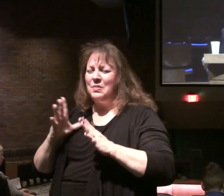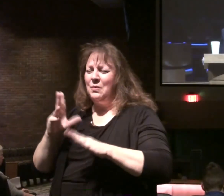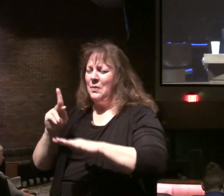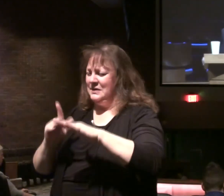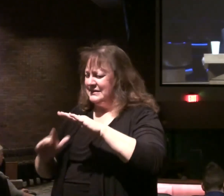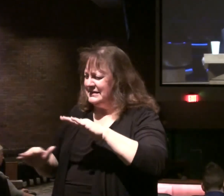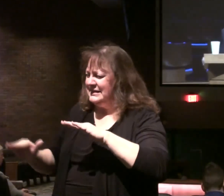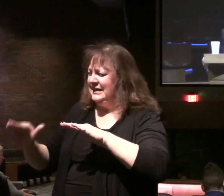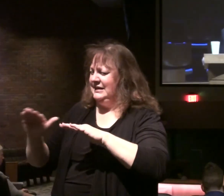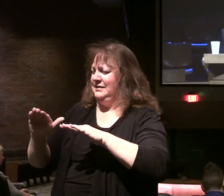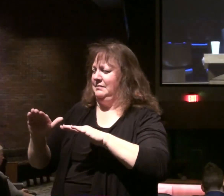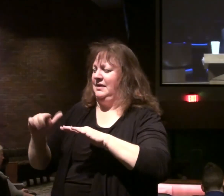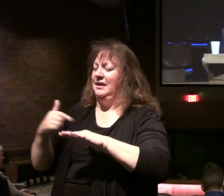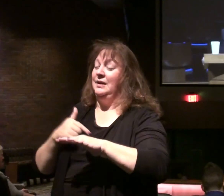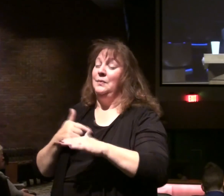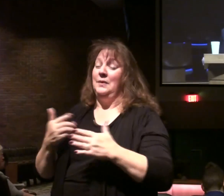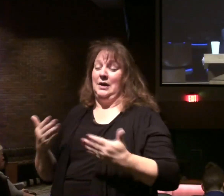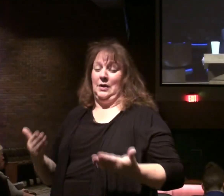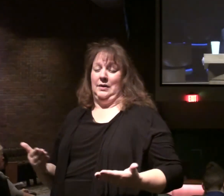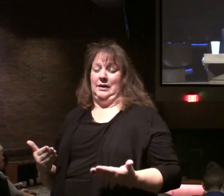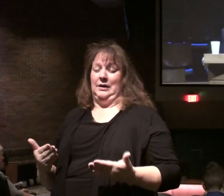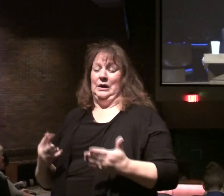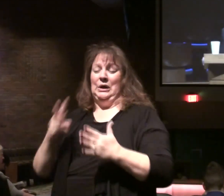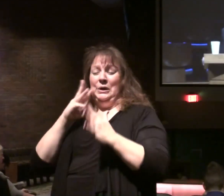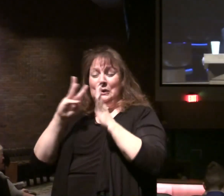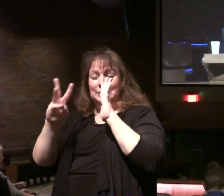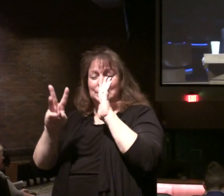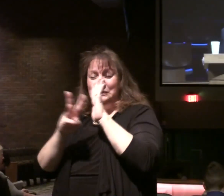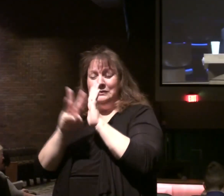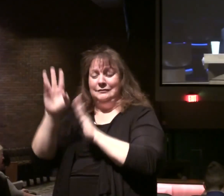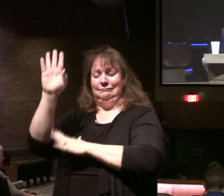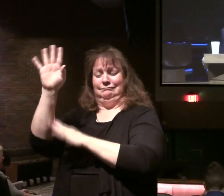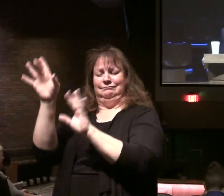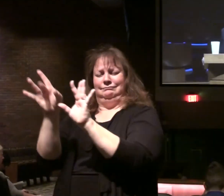But we are here. To witness and testimony.